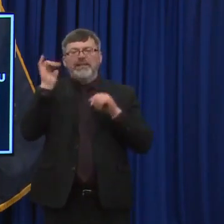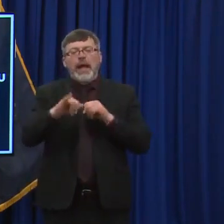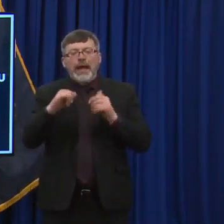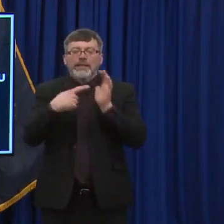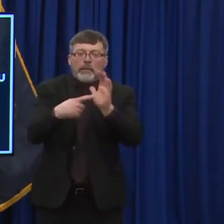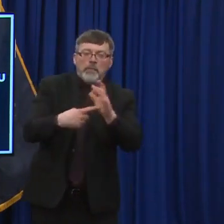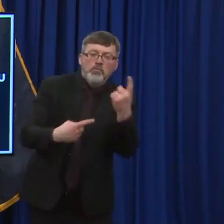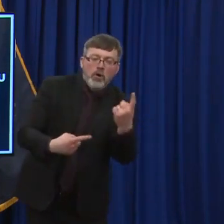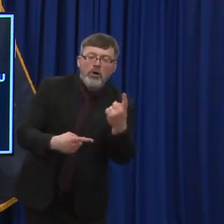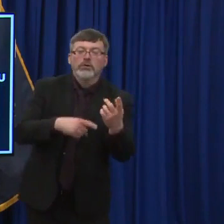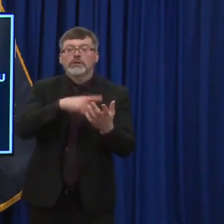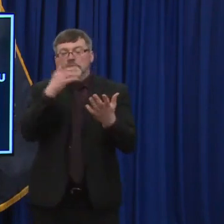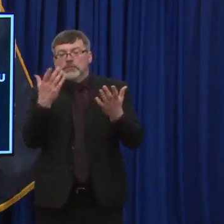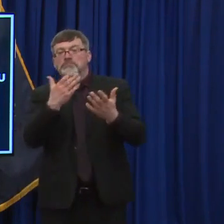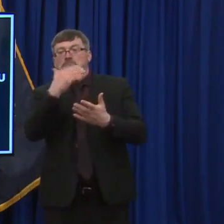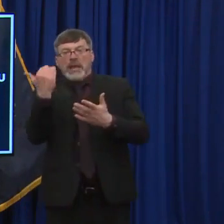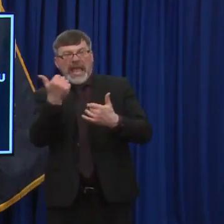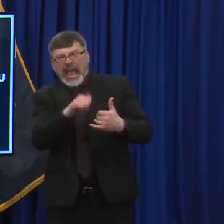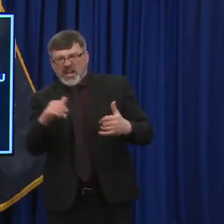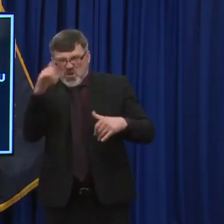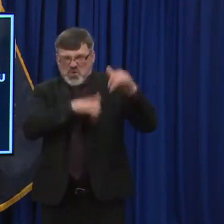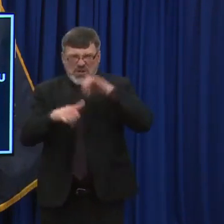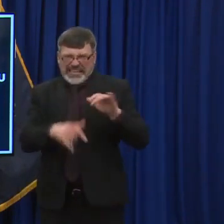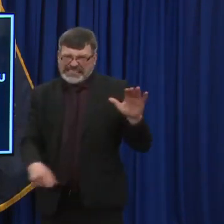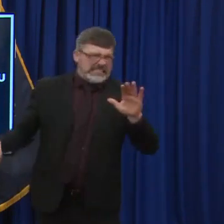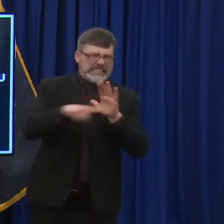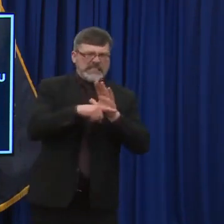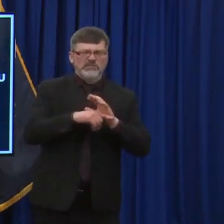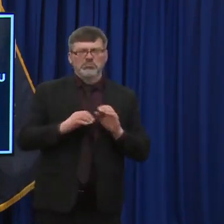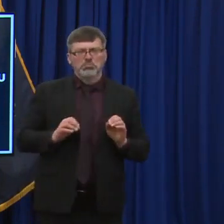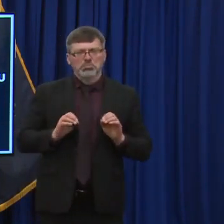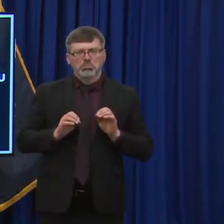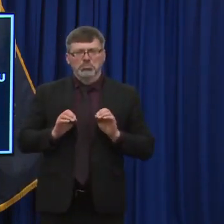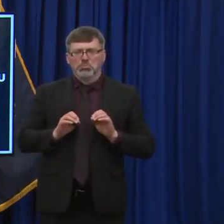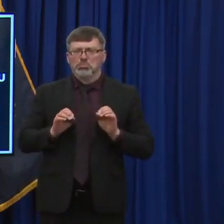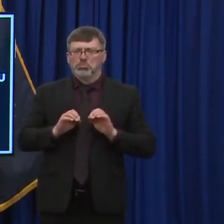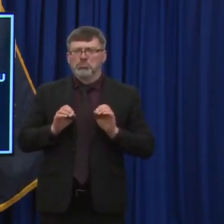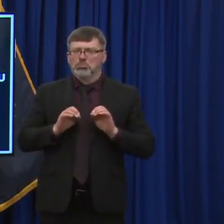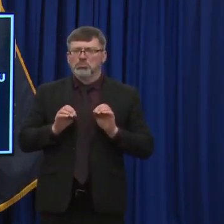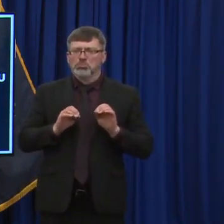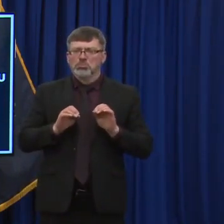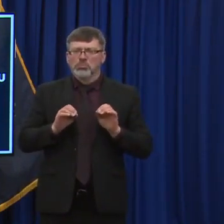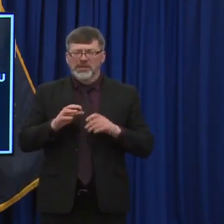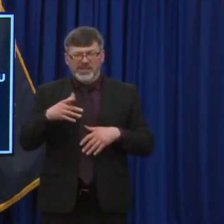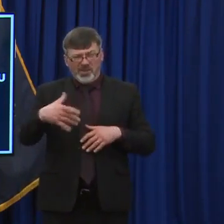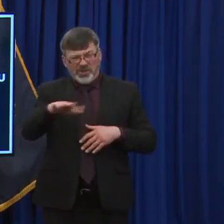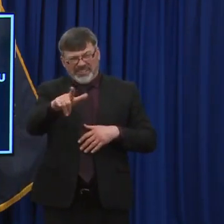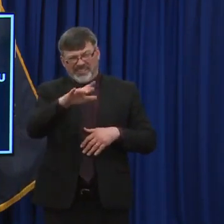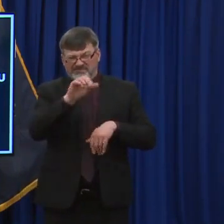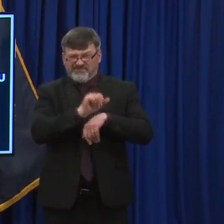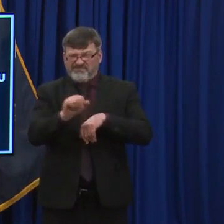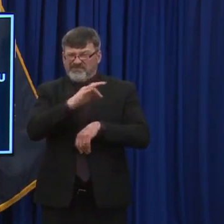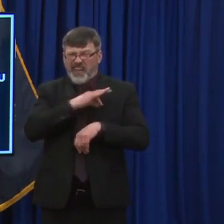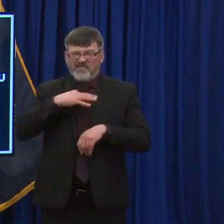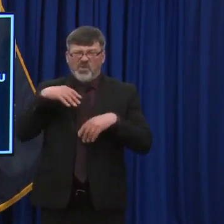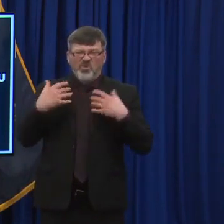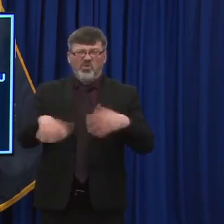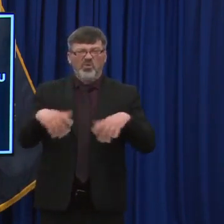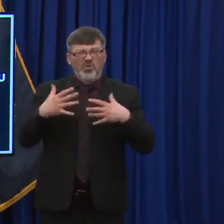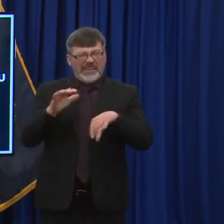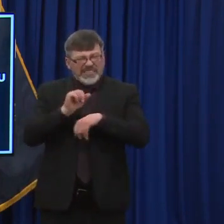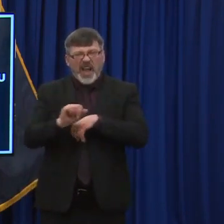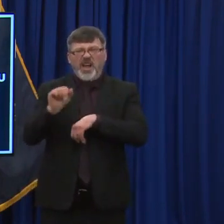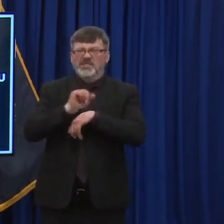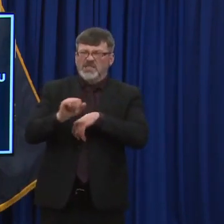I think it just speaks to, um, what those, that staff and what the, that the administration, the staff there, uh, went through. They put